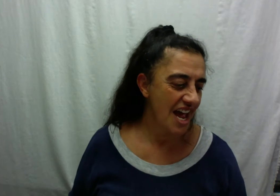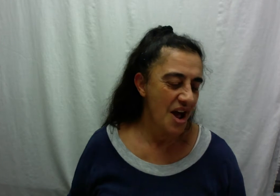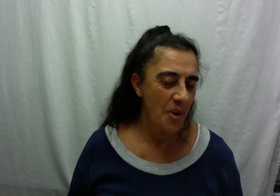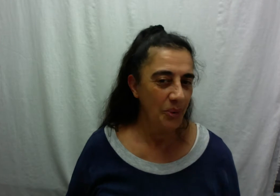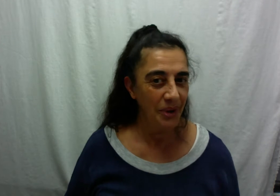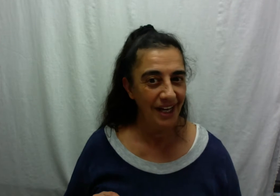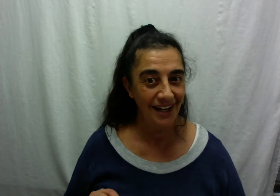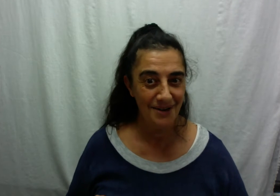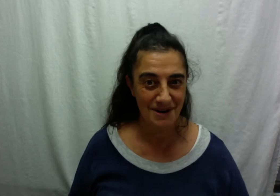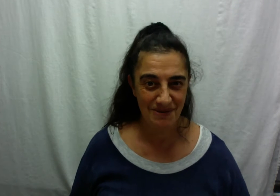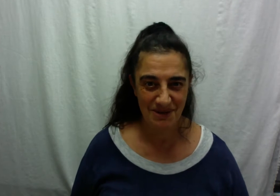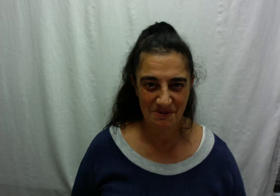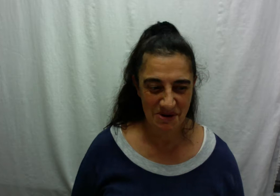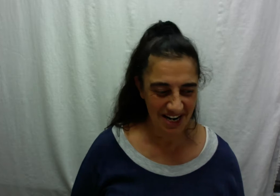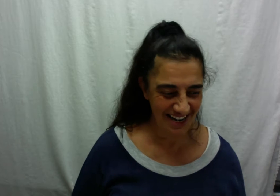we are up to water